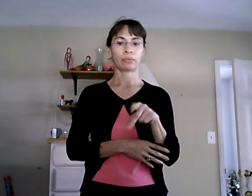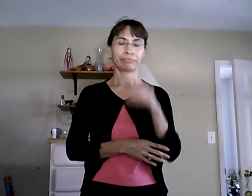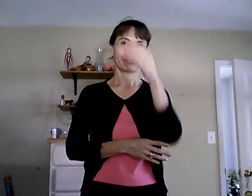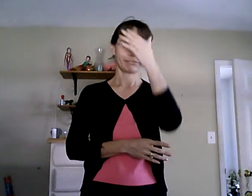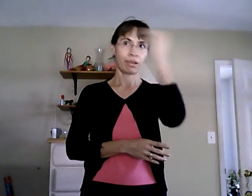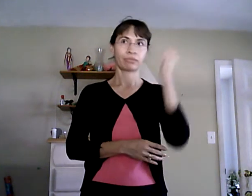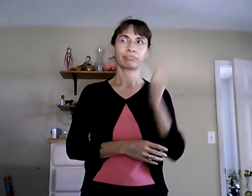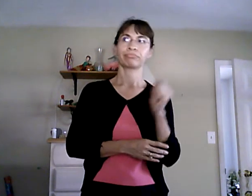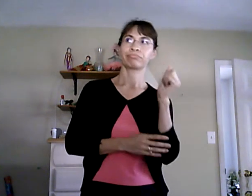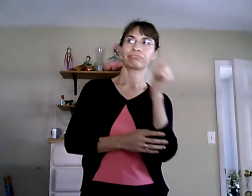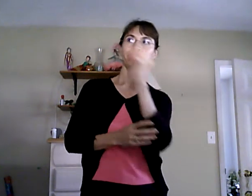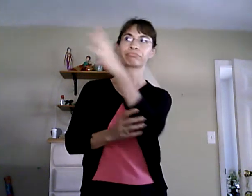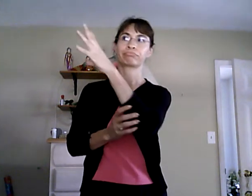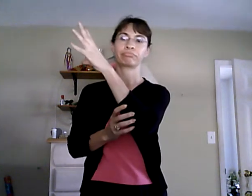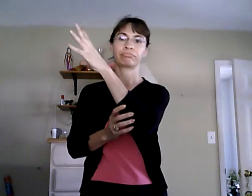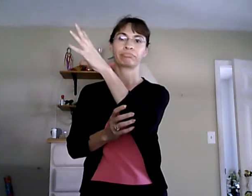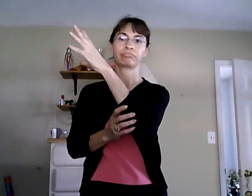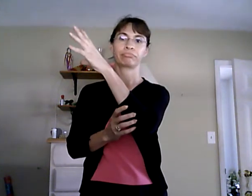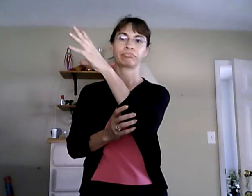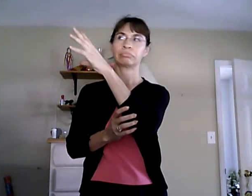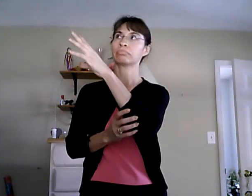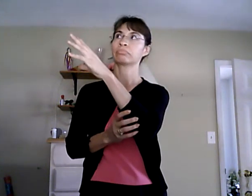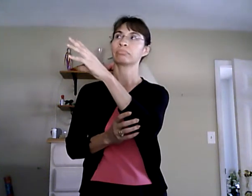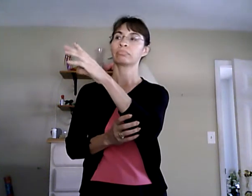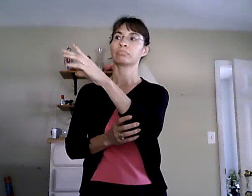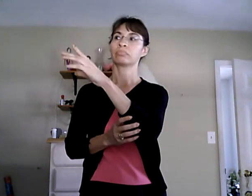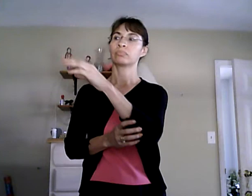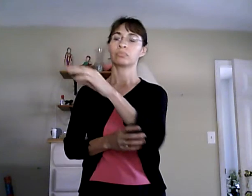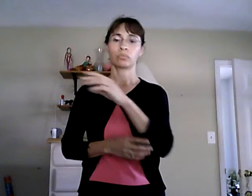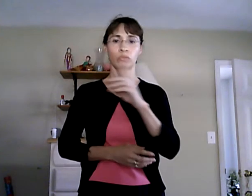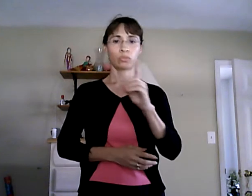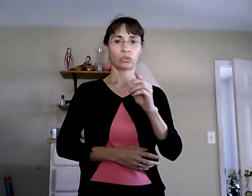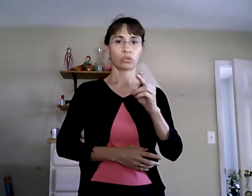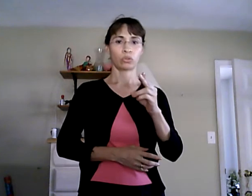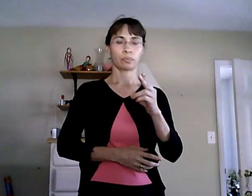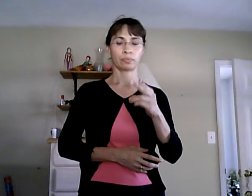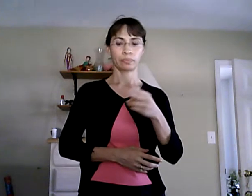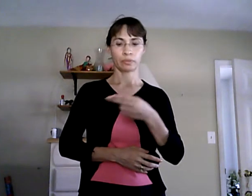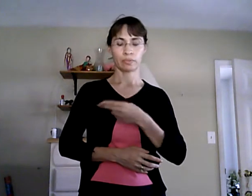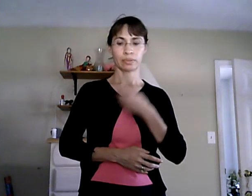well